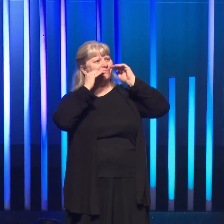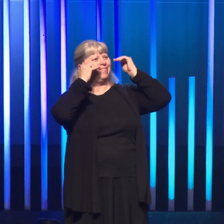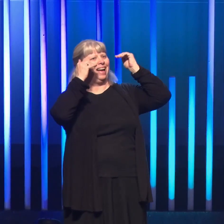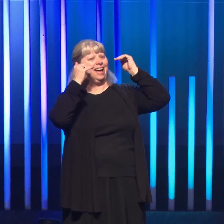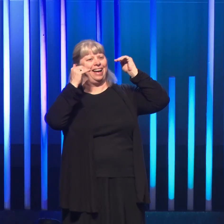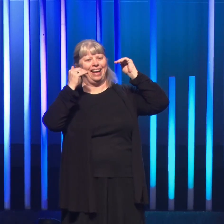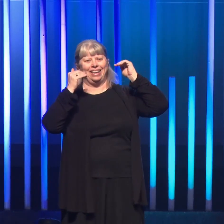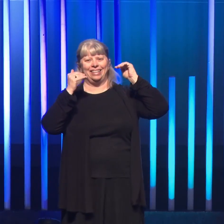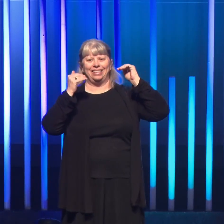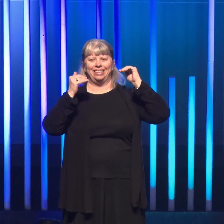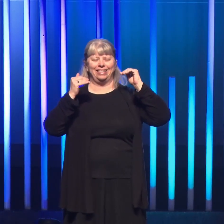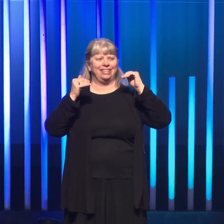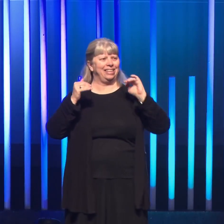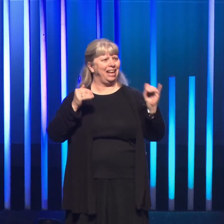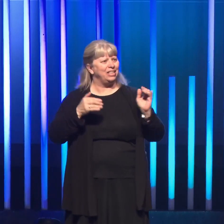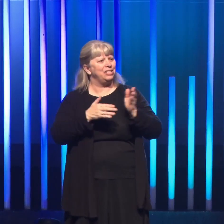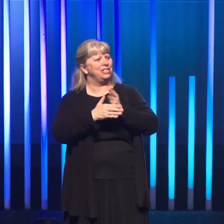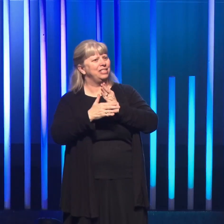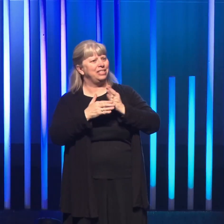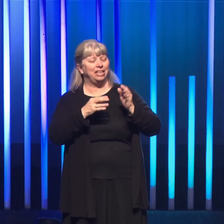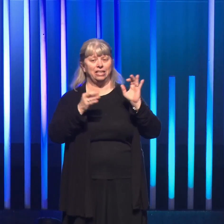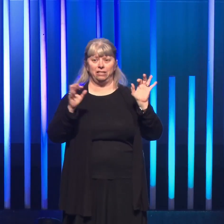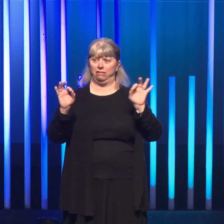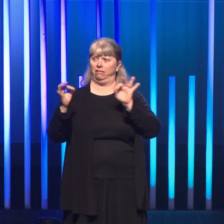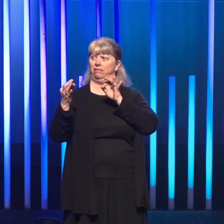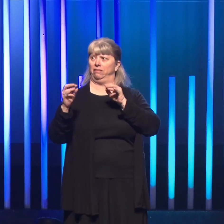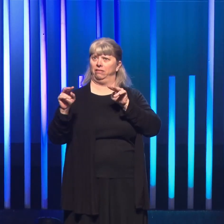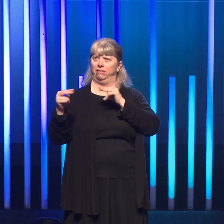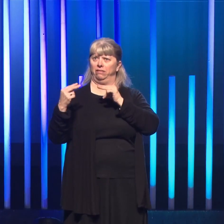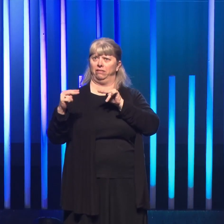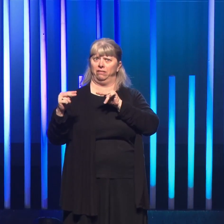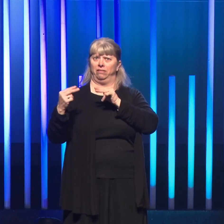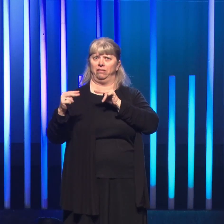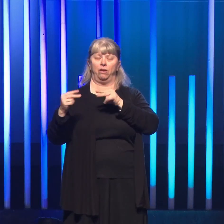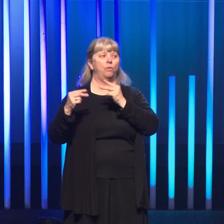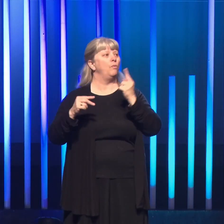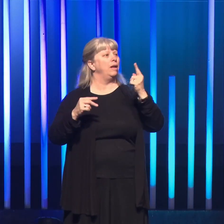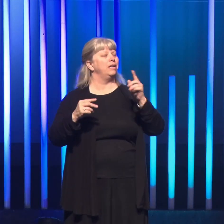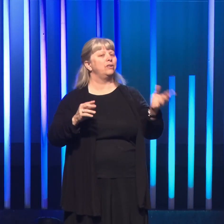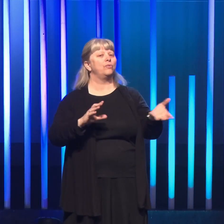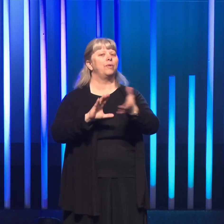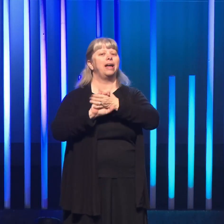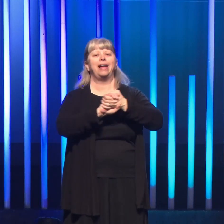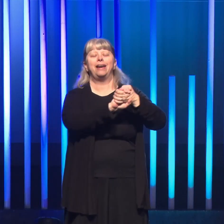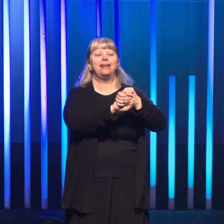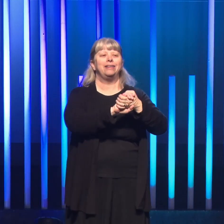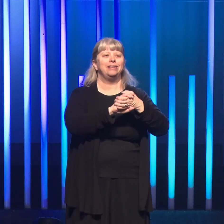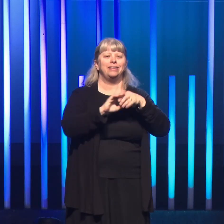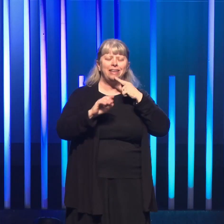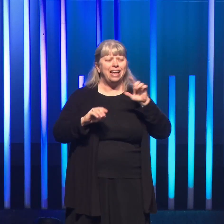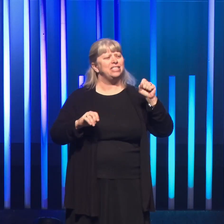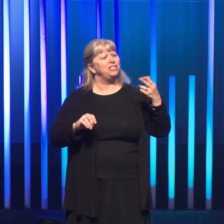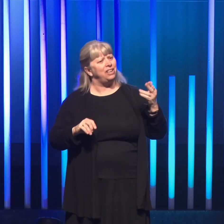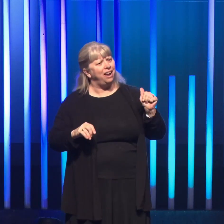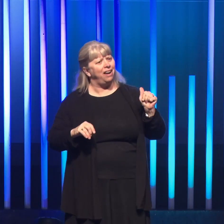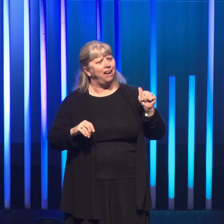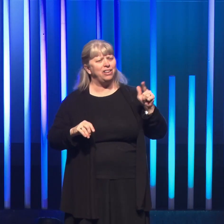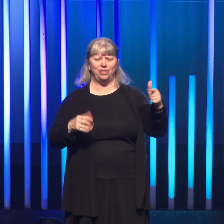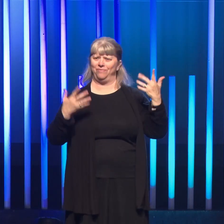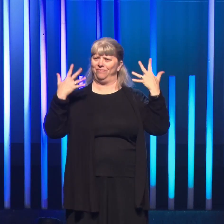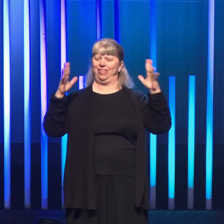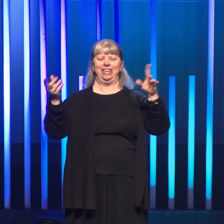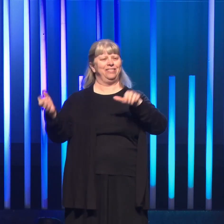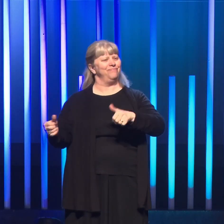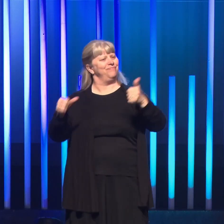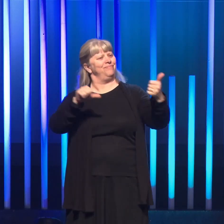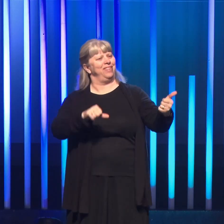faces, and they were like sharing glances between the two of them. And finally, one of them grabbed my hand excitedly and said, Aisha, you've been baptized